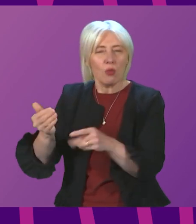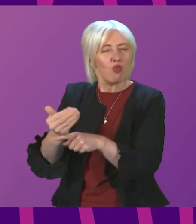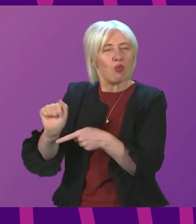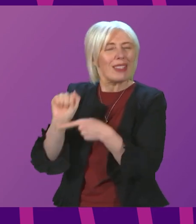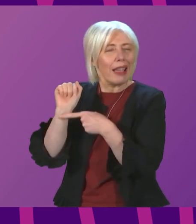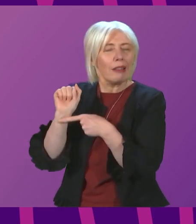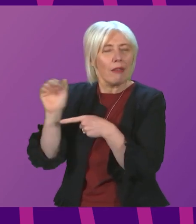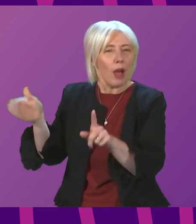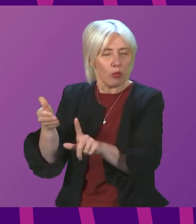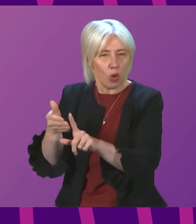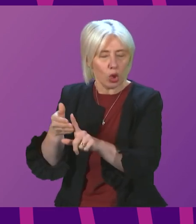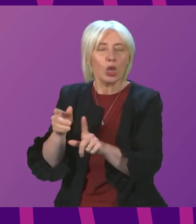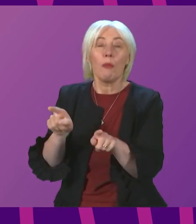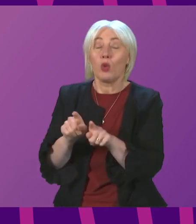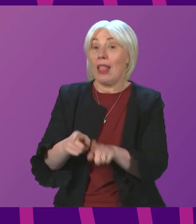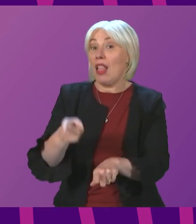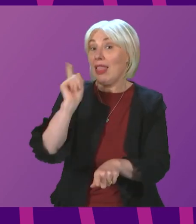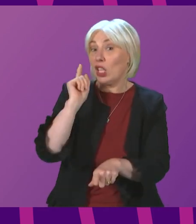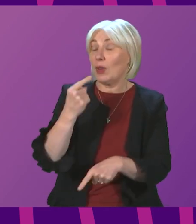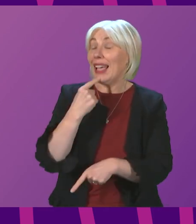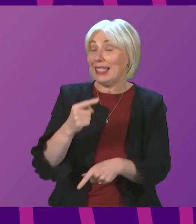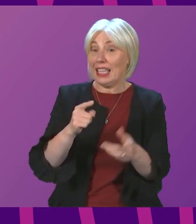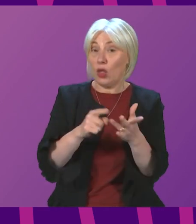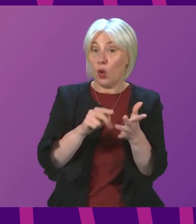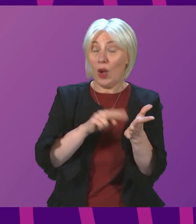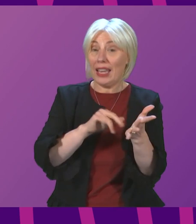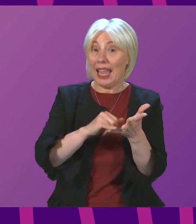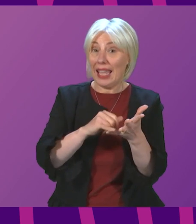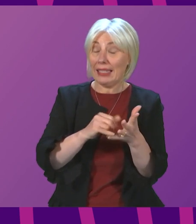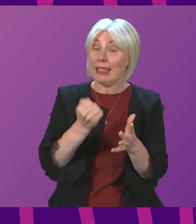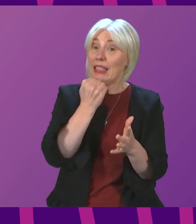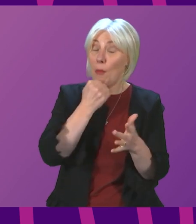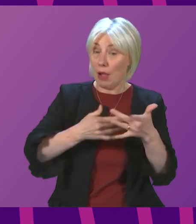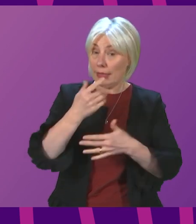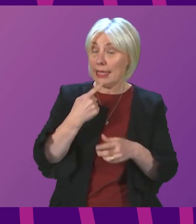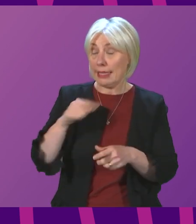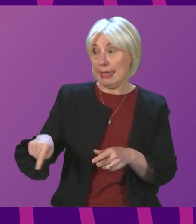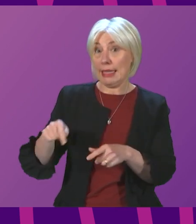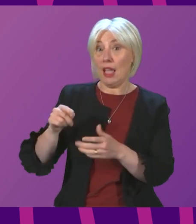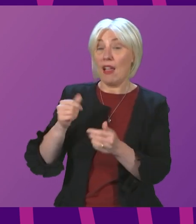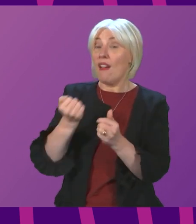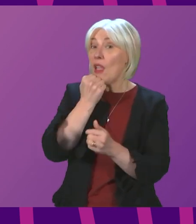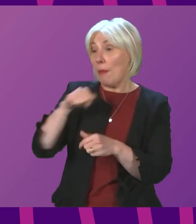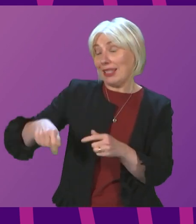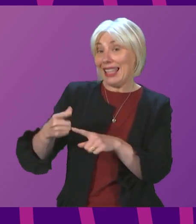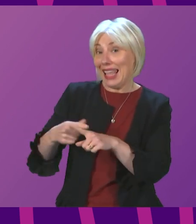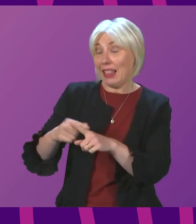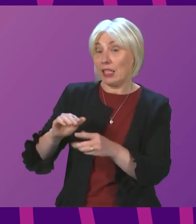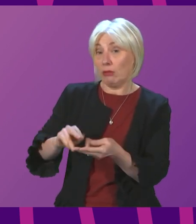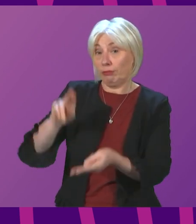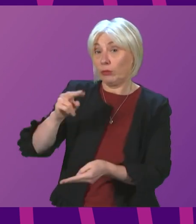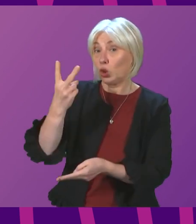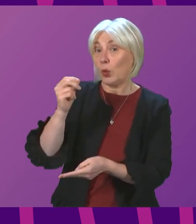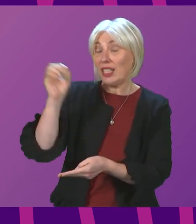last week that, and again I quote, the ONS figures this week show that infection levels in England are over 20 percent higher